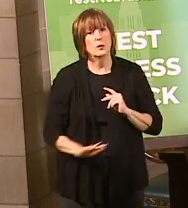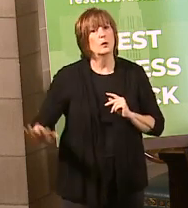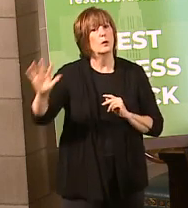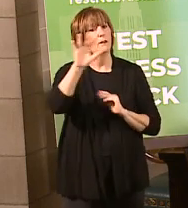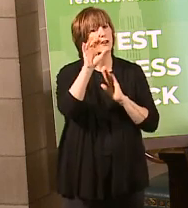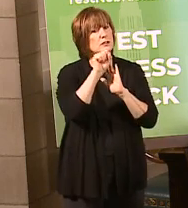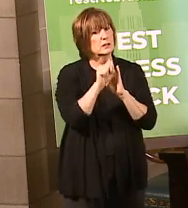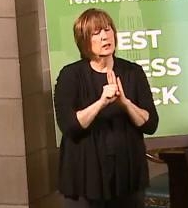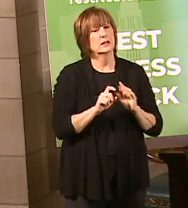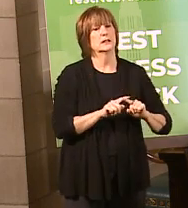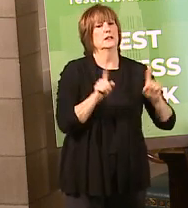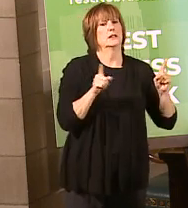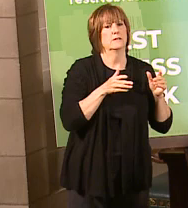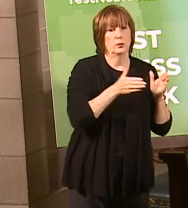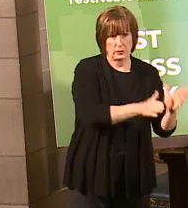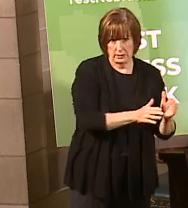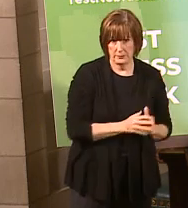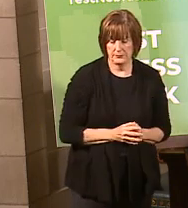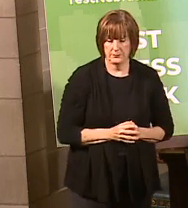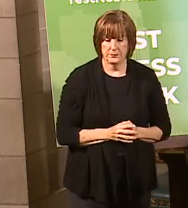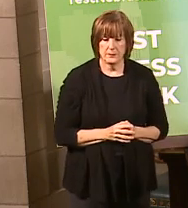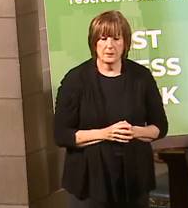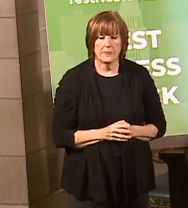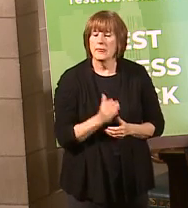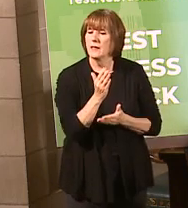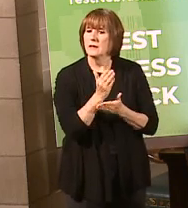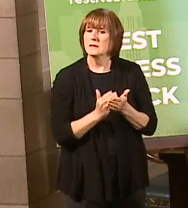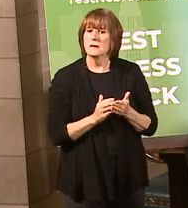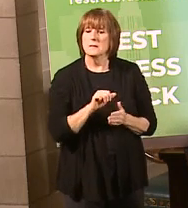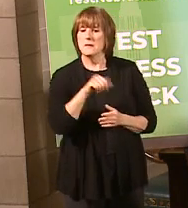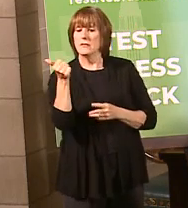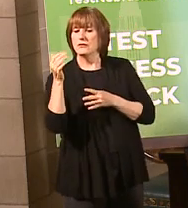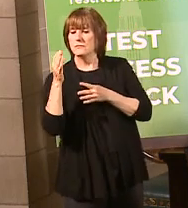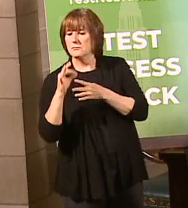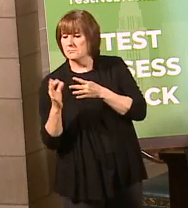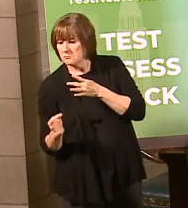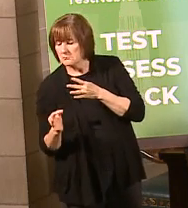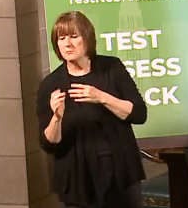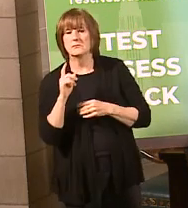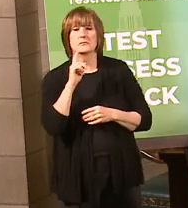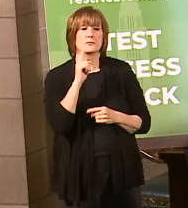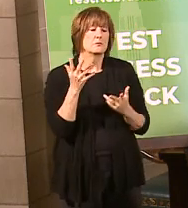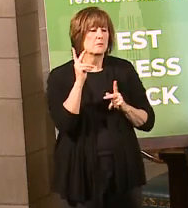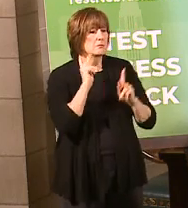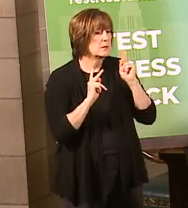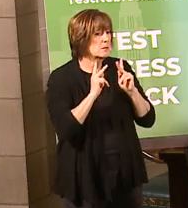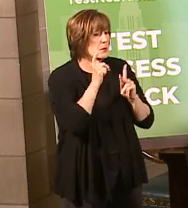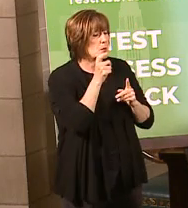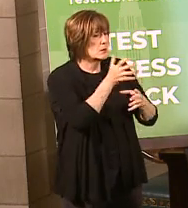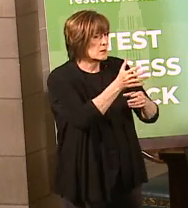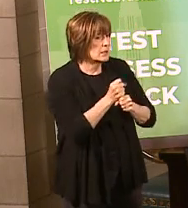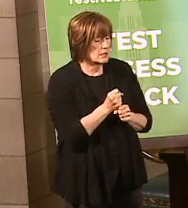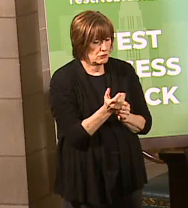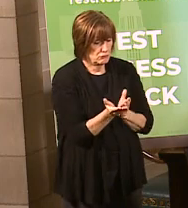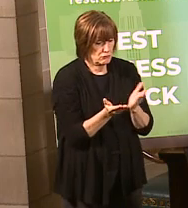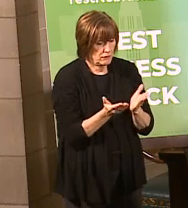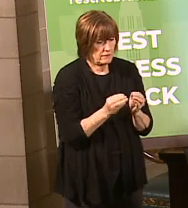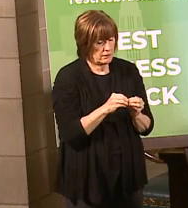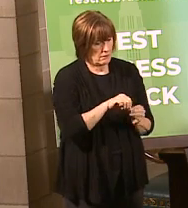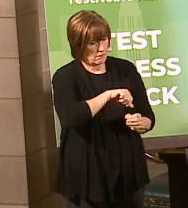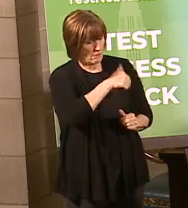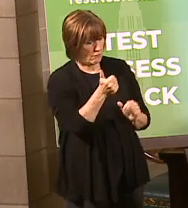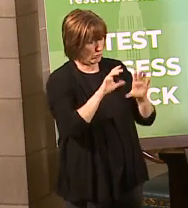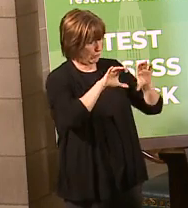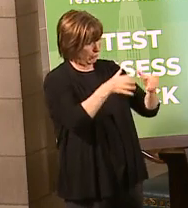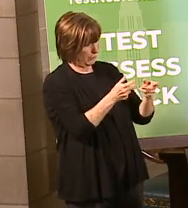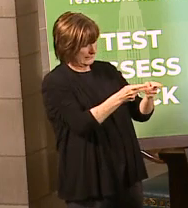in alternative ways. Some of those alternative methods would be folks that receive services in alternate settings.